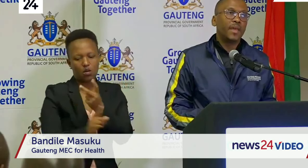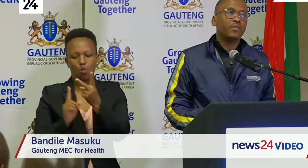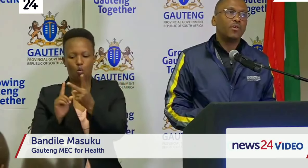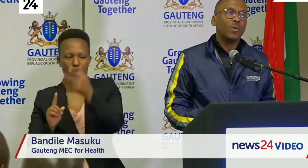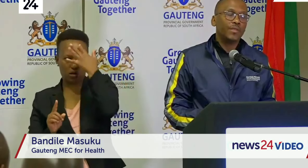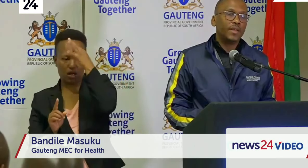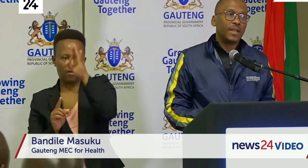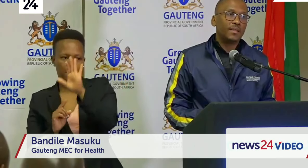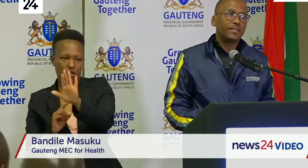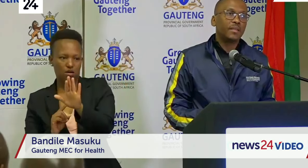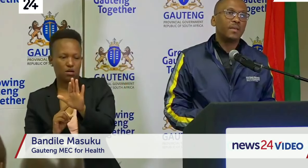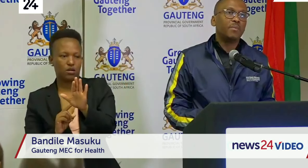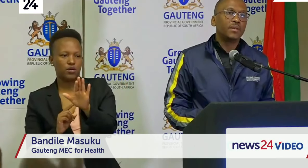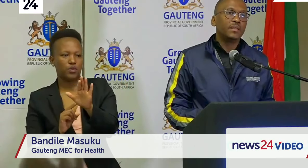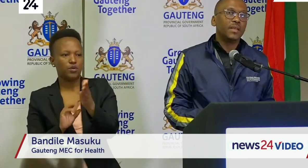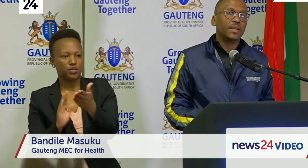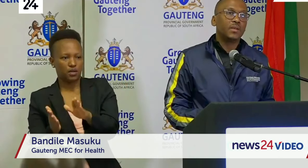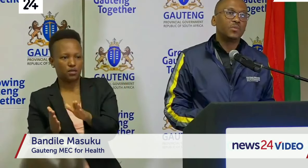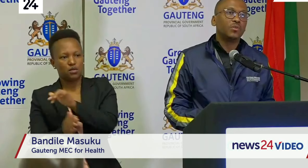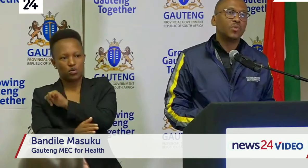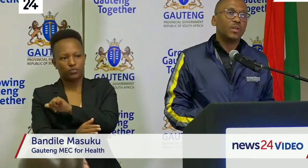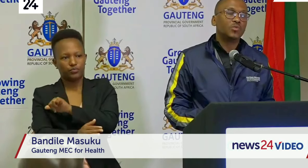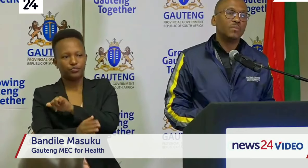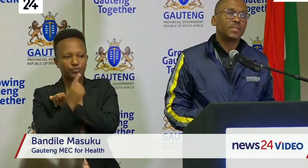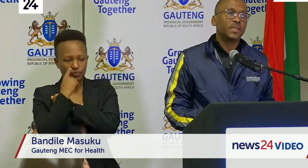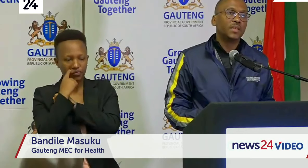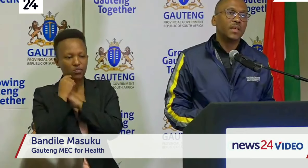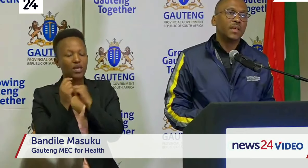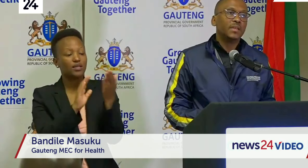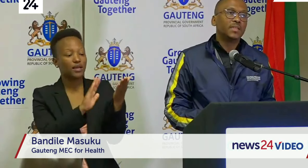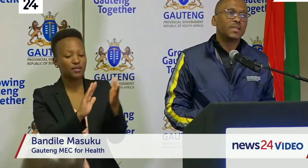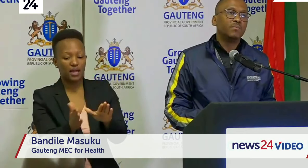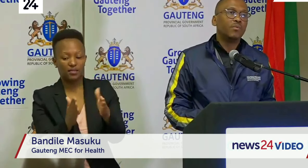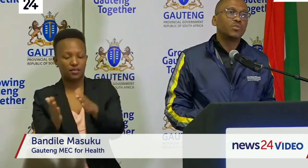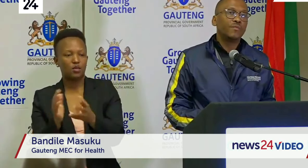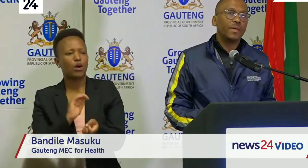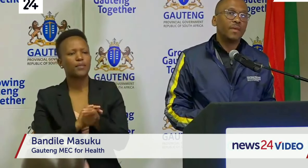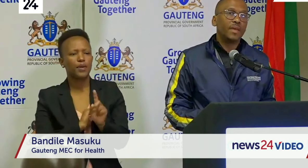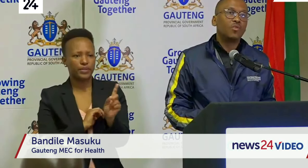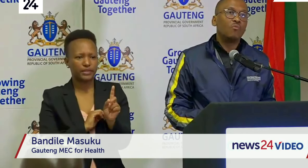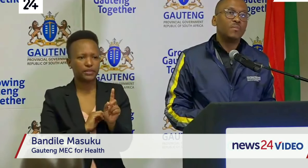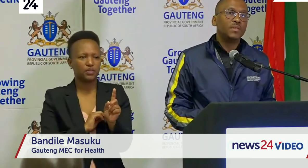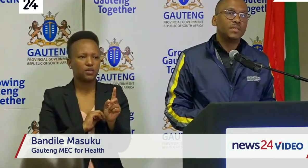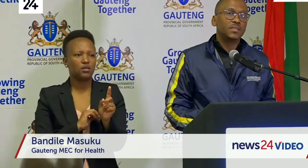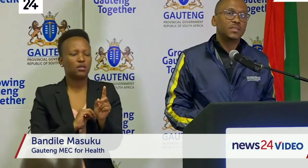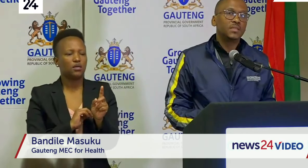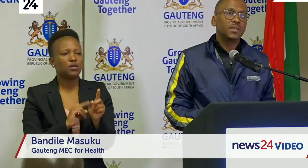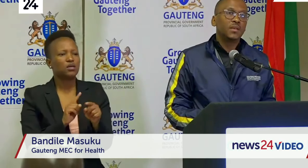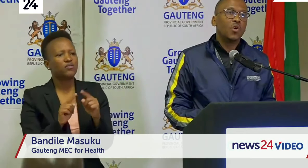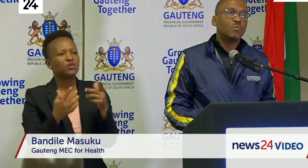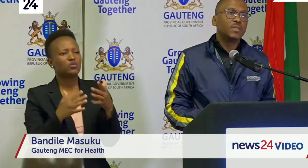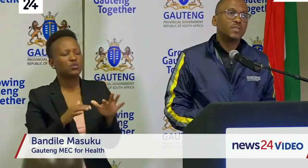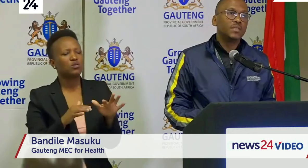and with the death the important thing that we also want to mention is that most of them had comorbidities